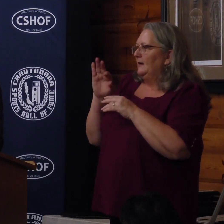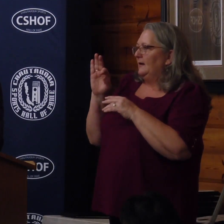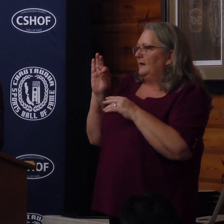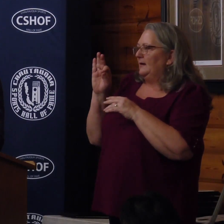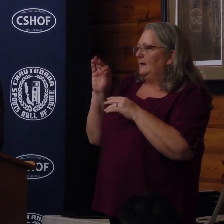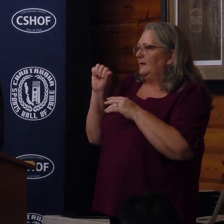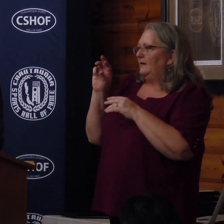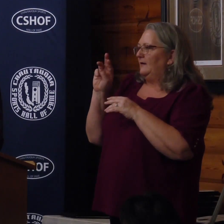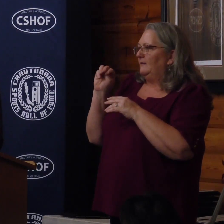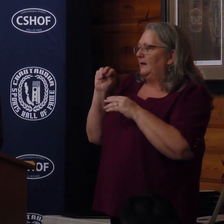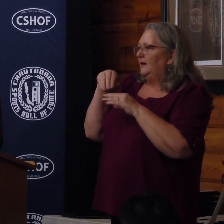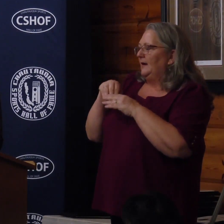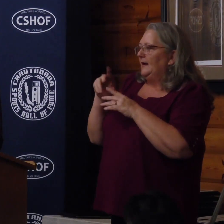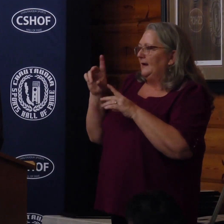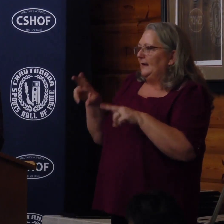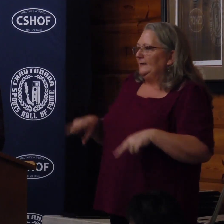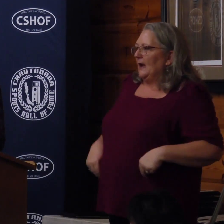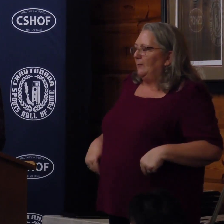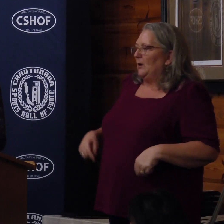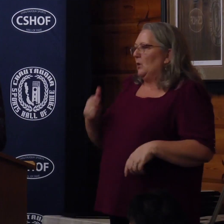diapers watching the live stream?